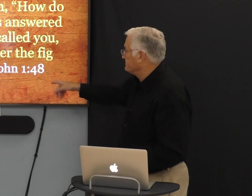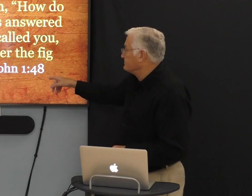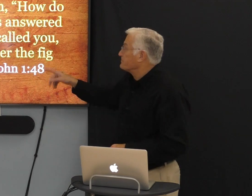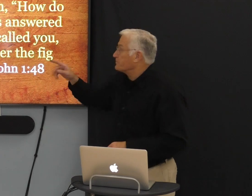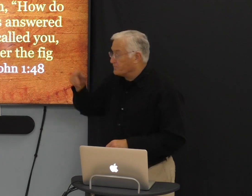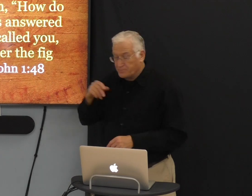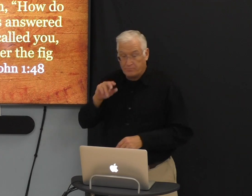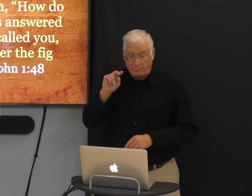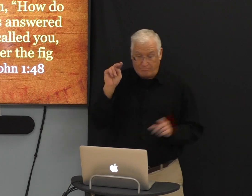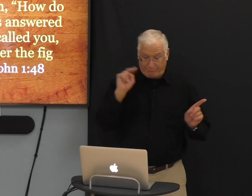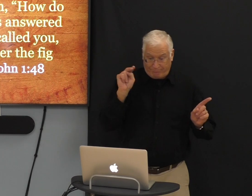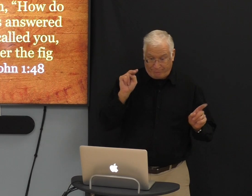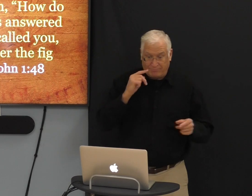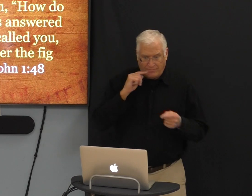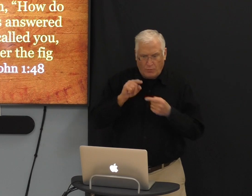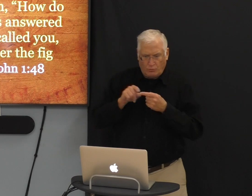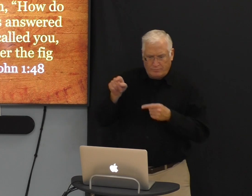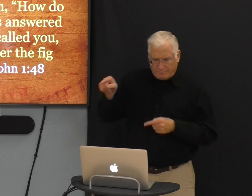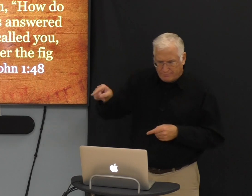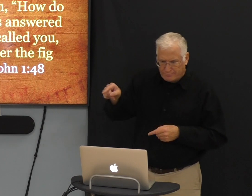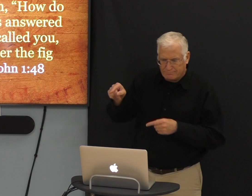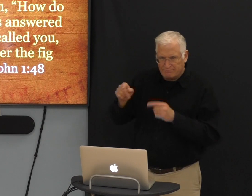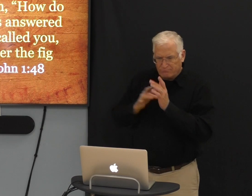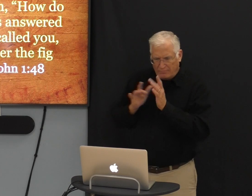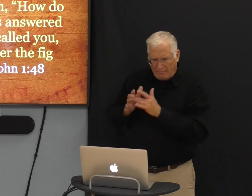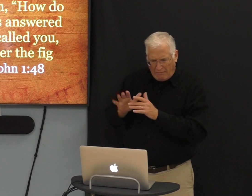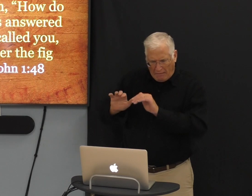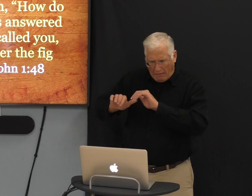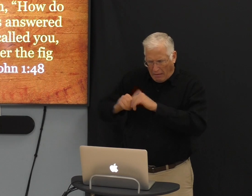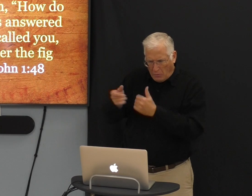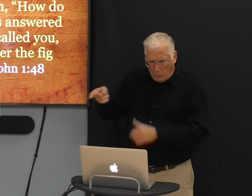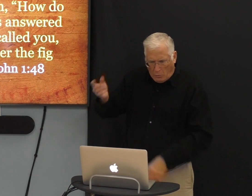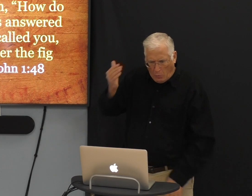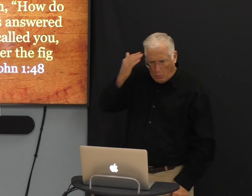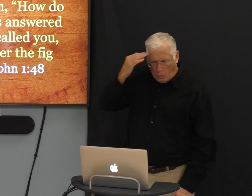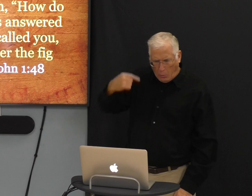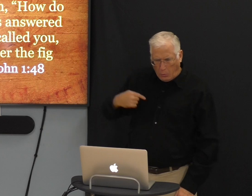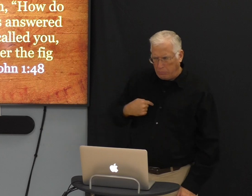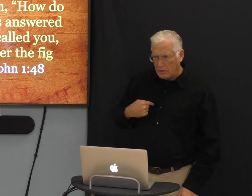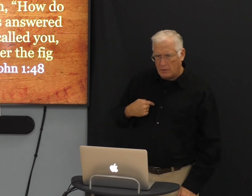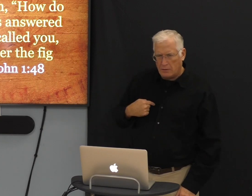And how did Jesus know him? And Nathaniel said to him, how do you know me?